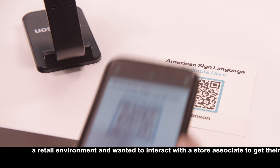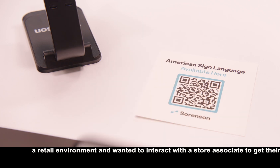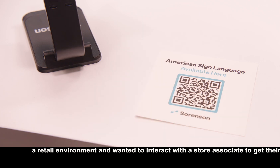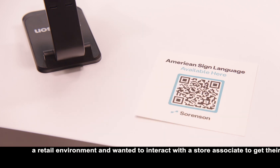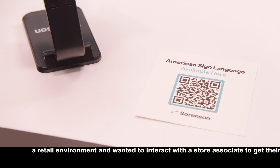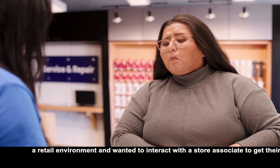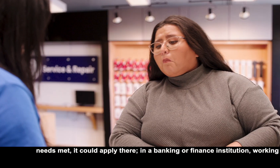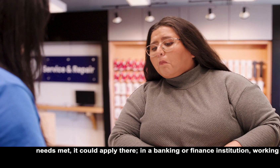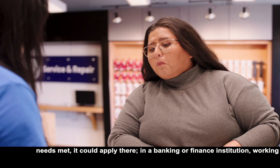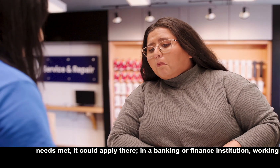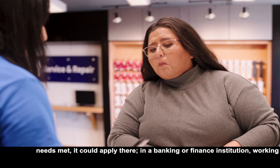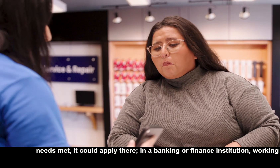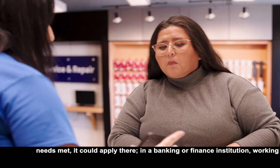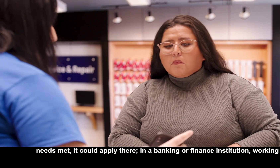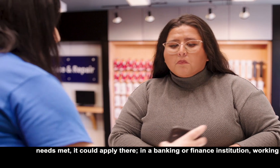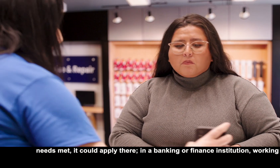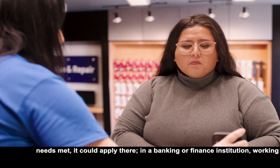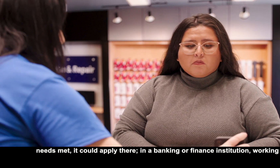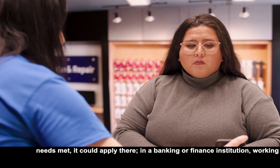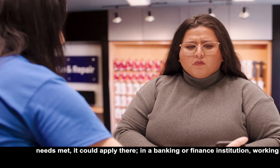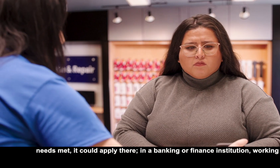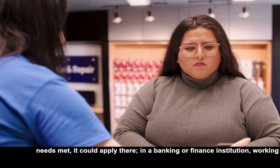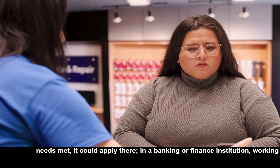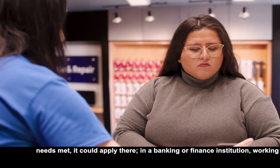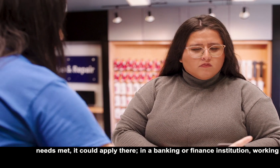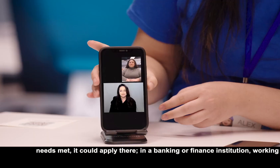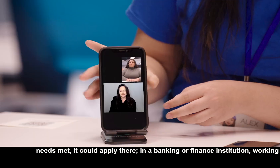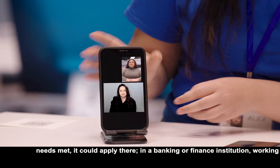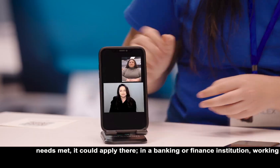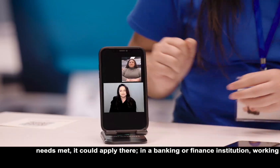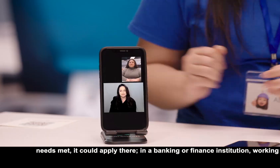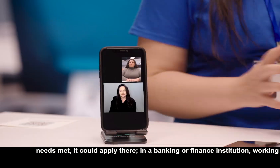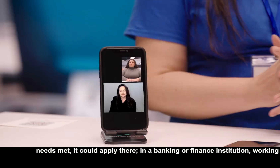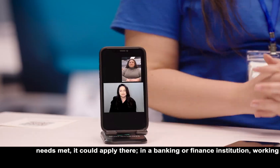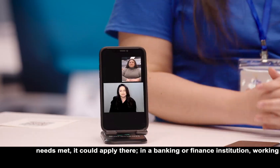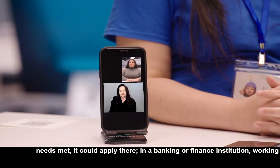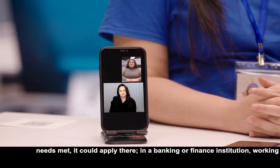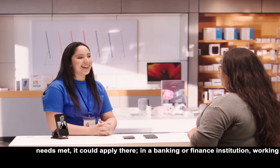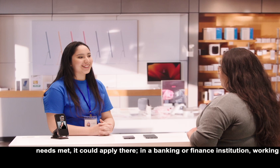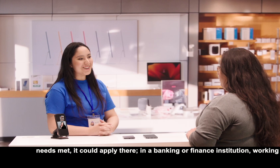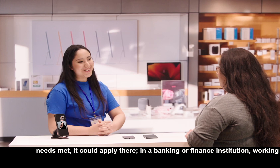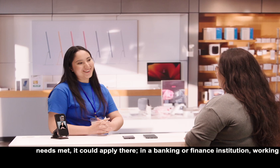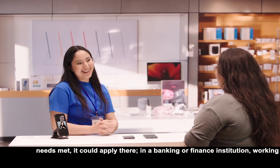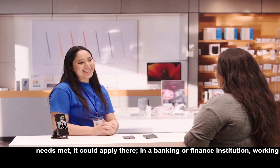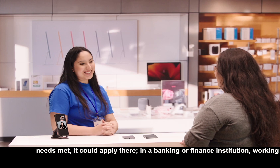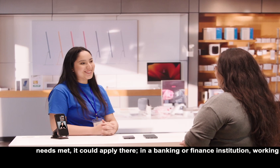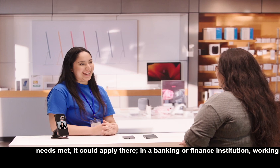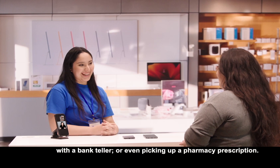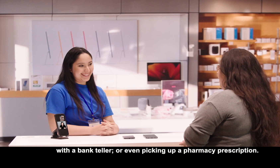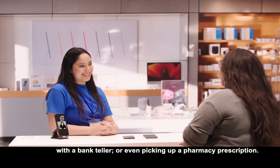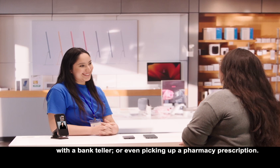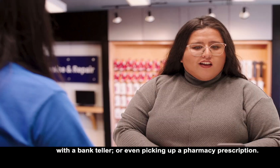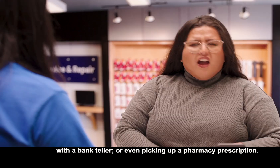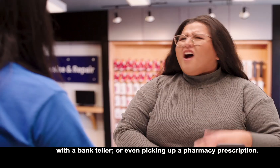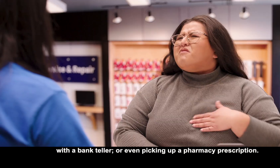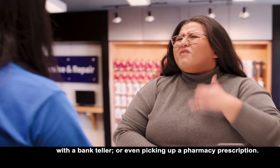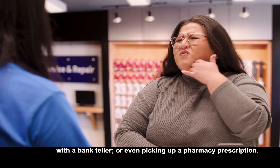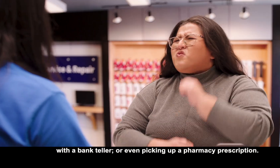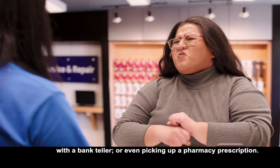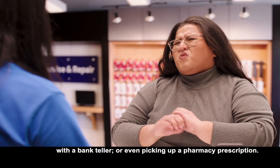associate to get their needs met, it could apply there. In a banking or finance institution, working with a bank teller, or even